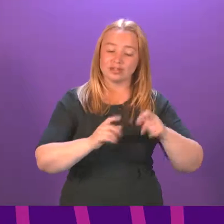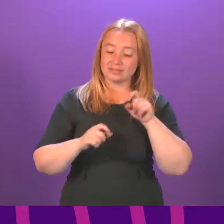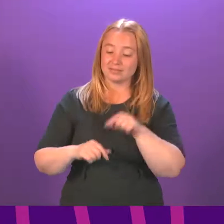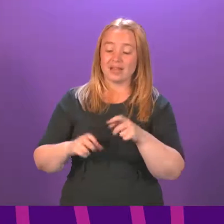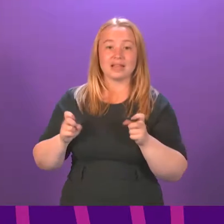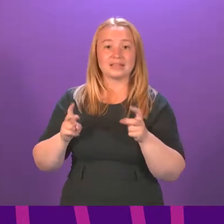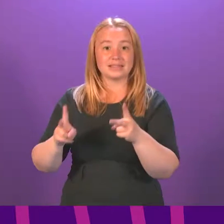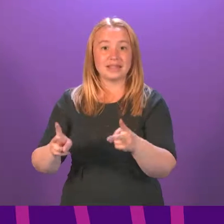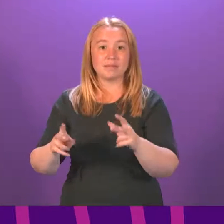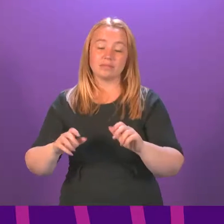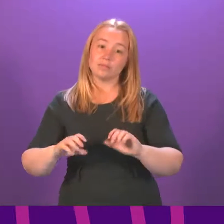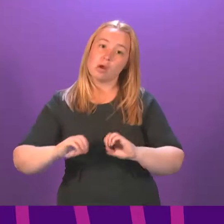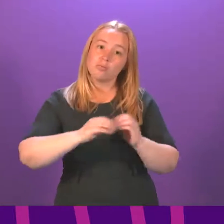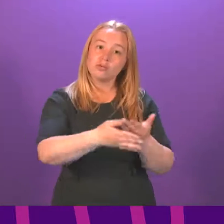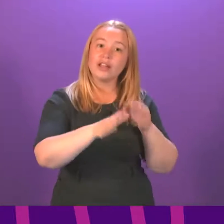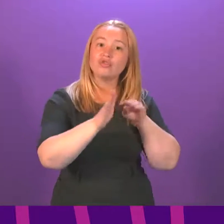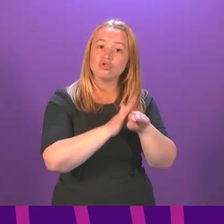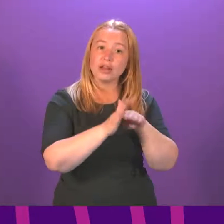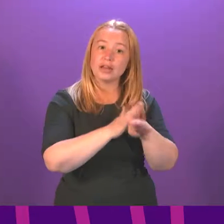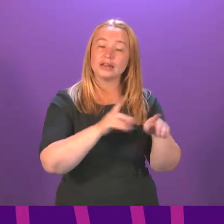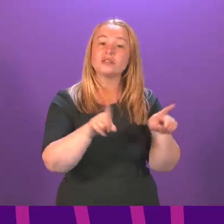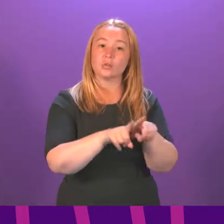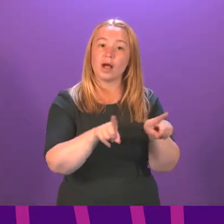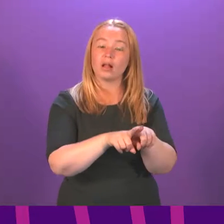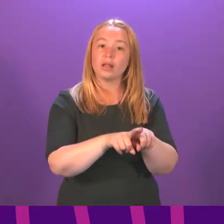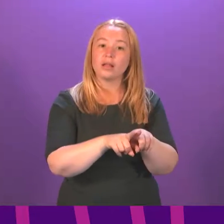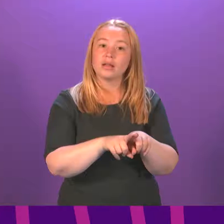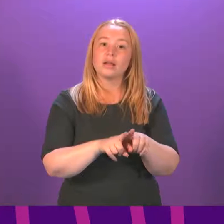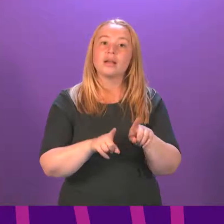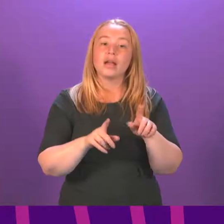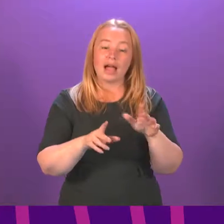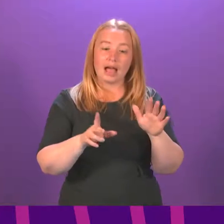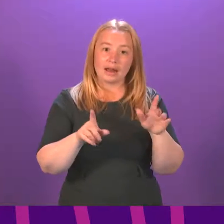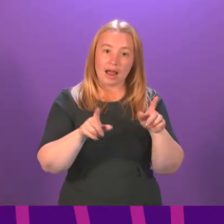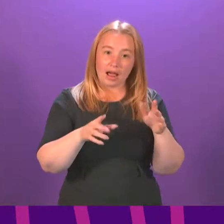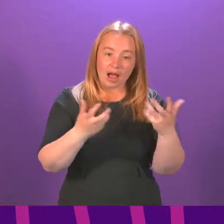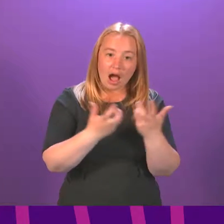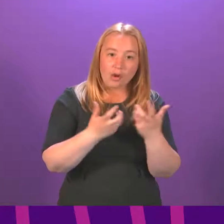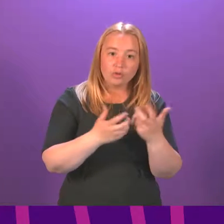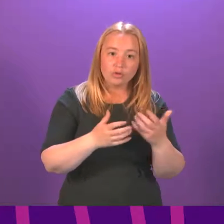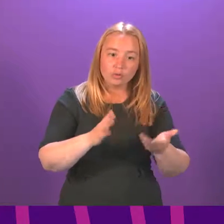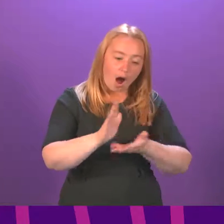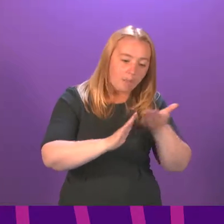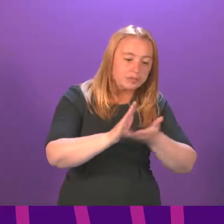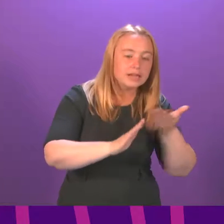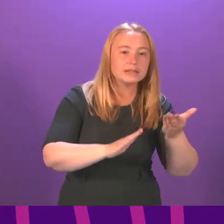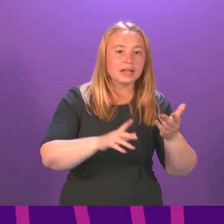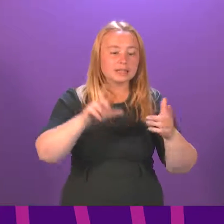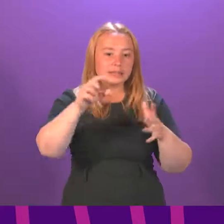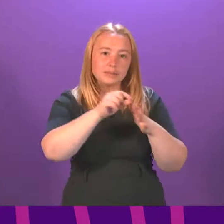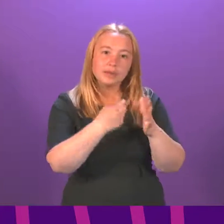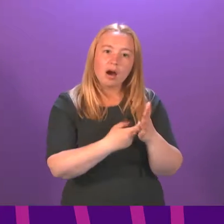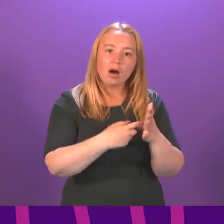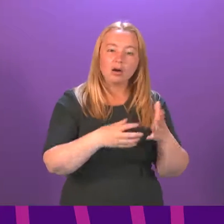as I said, often provide training on the use of the defibrillator, its upkeep, and how to perform CPR. They also have